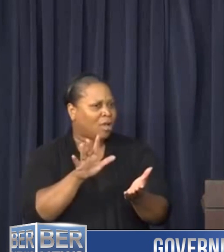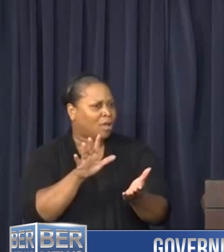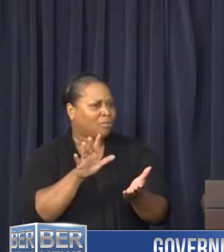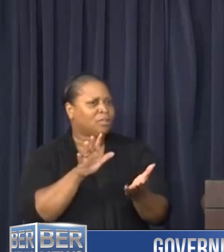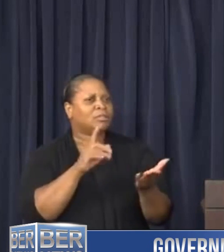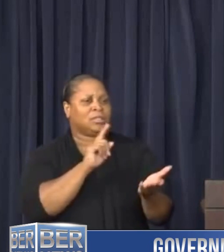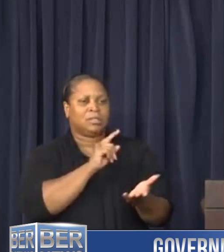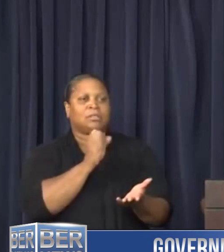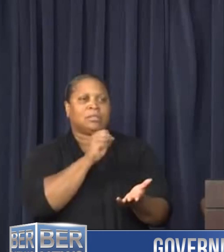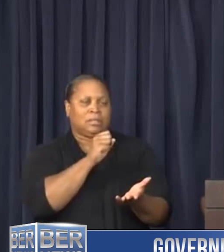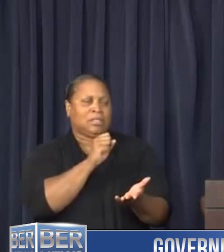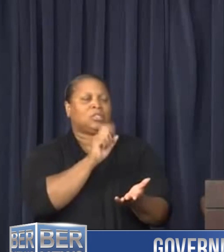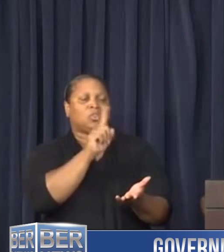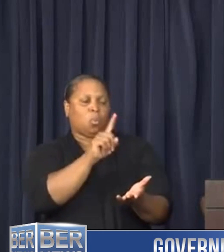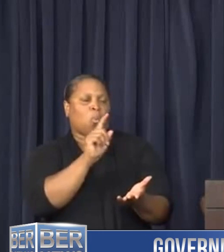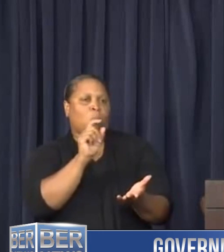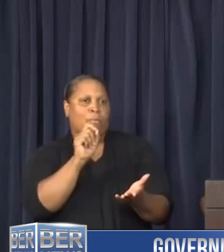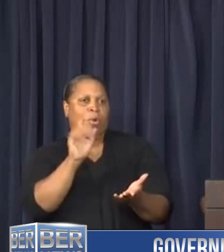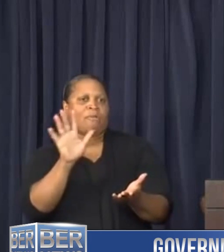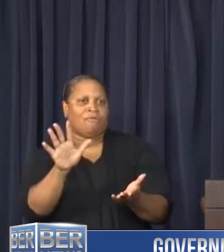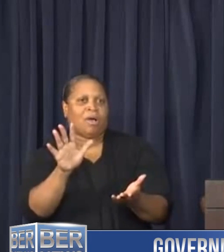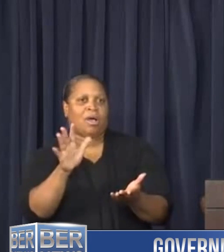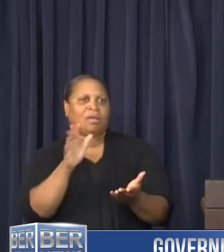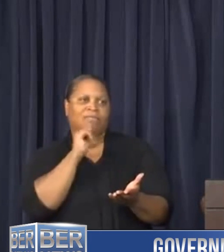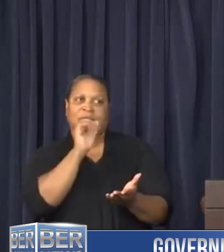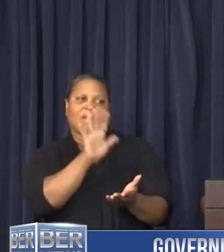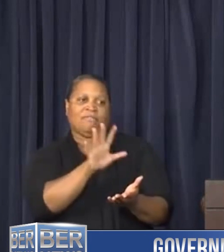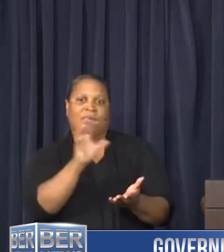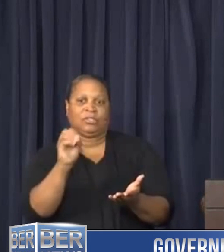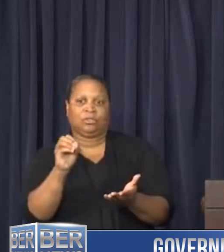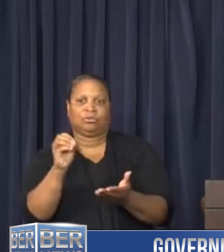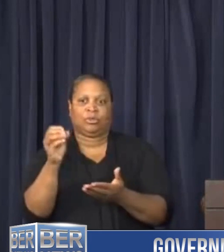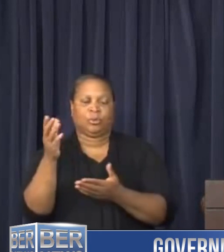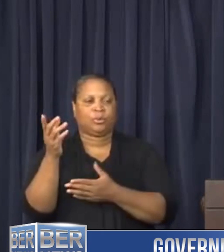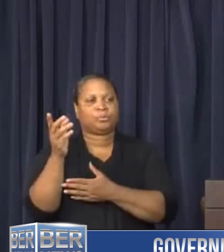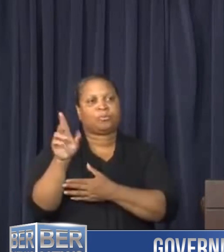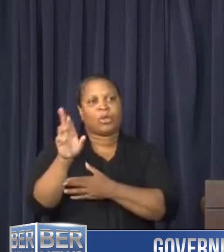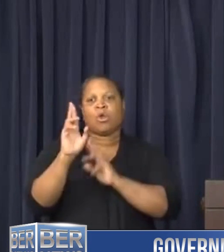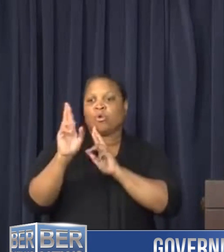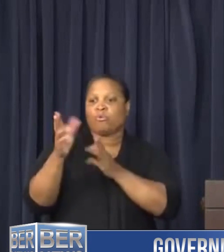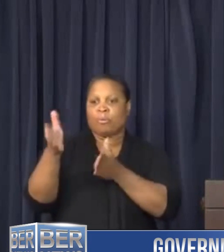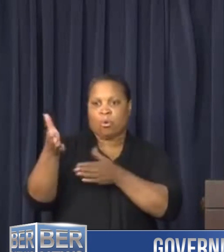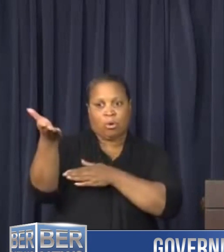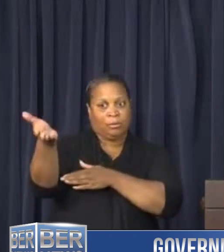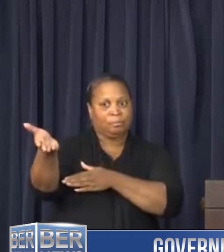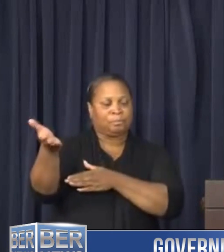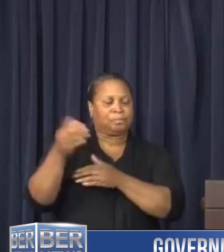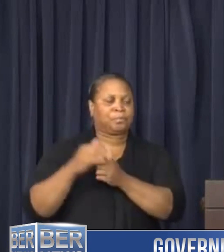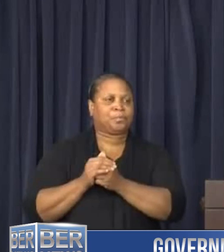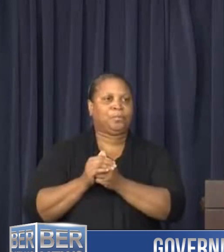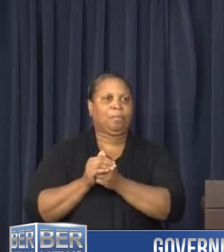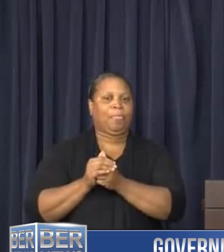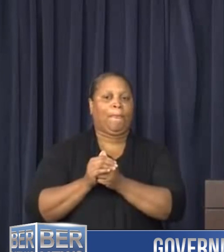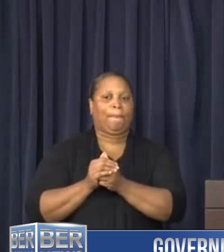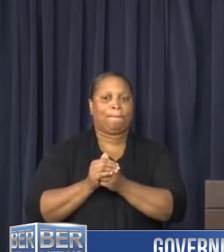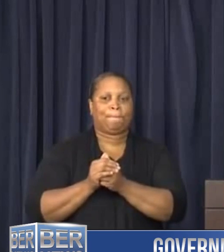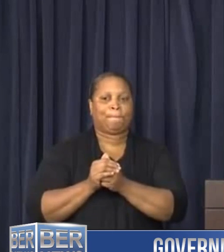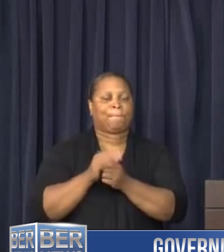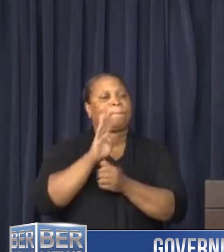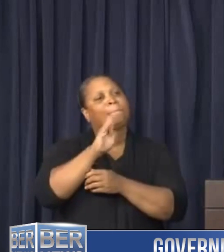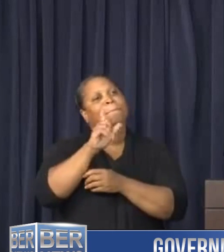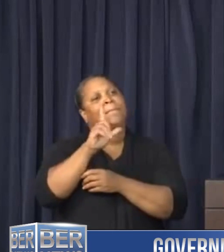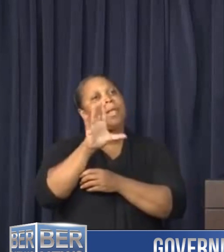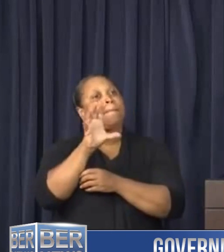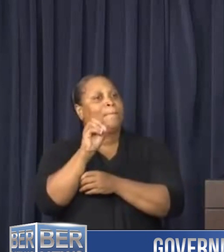1-5, sir. Thank you, sir. Any other questions? I just have one more for the Valco